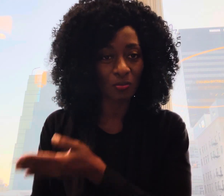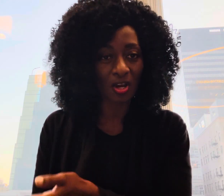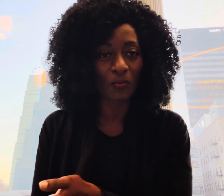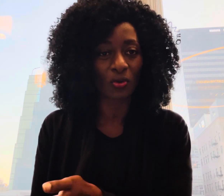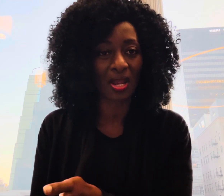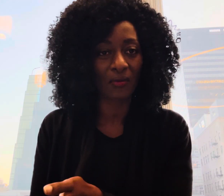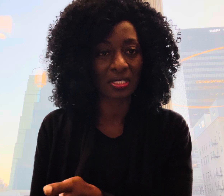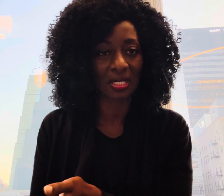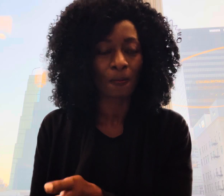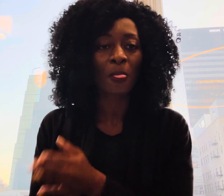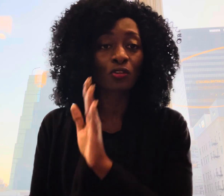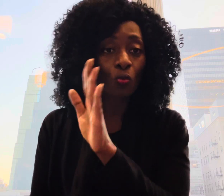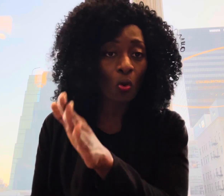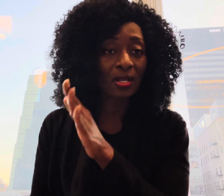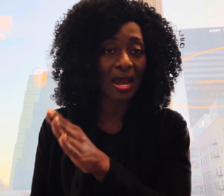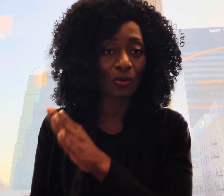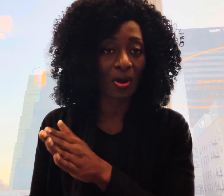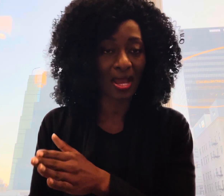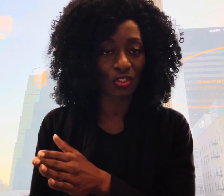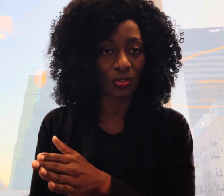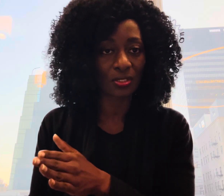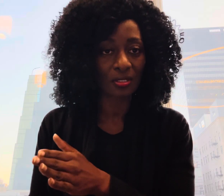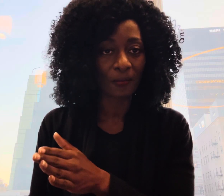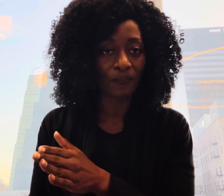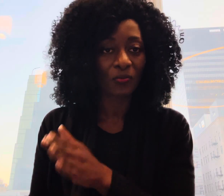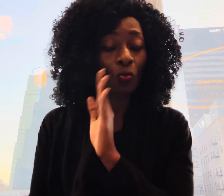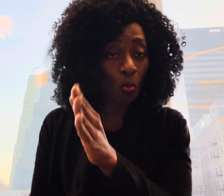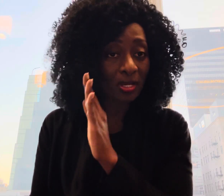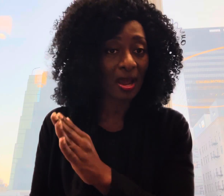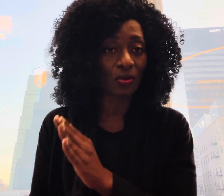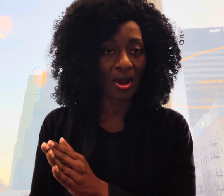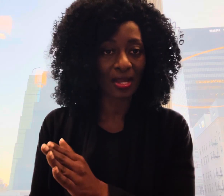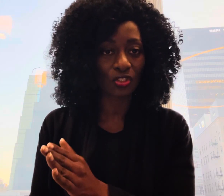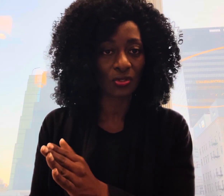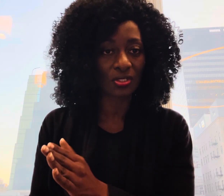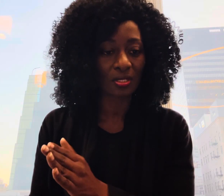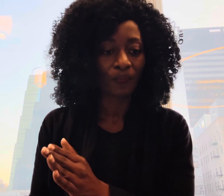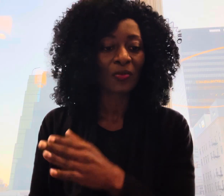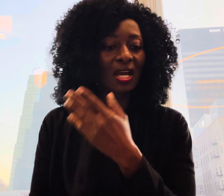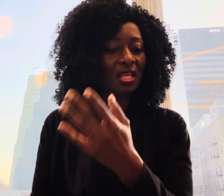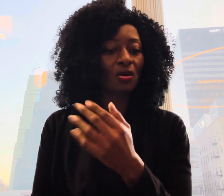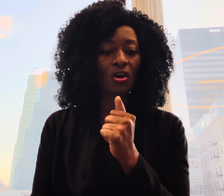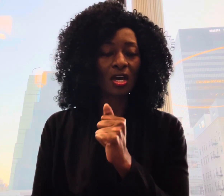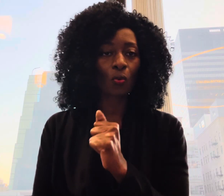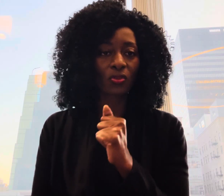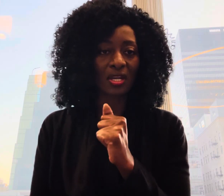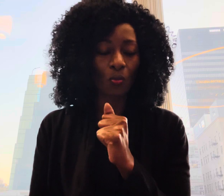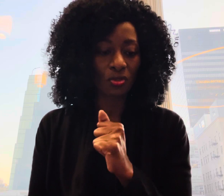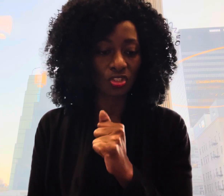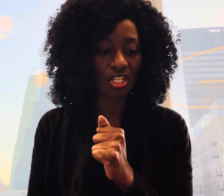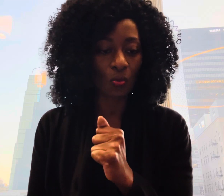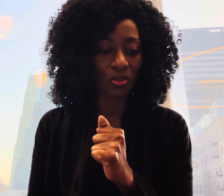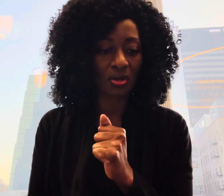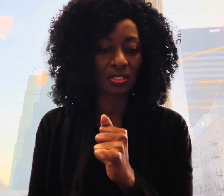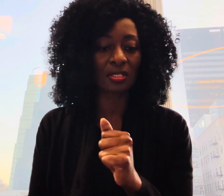become your character so what are your actions what are your actions and then the other quote that i want to share with us is